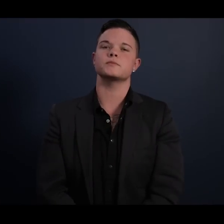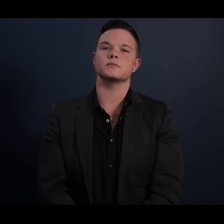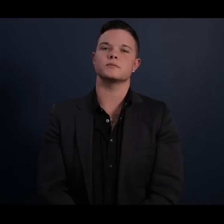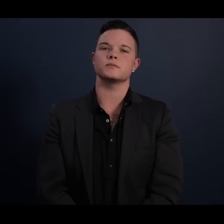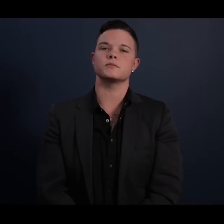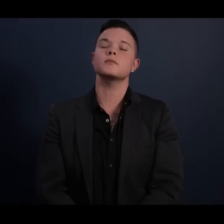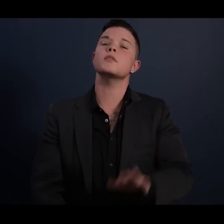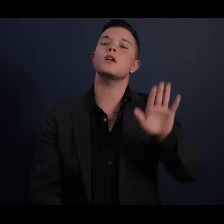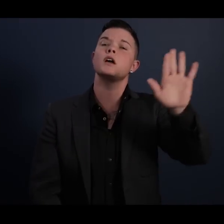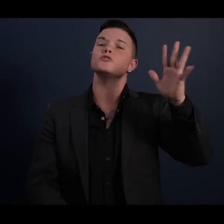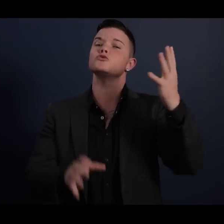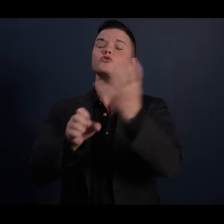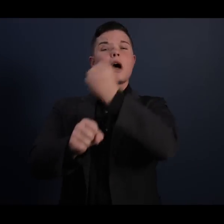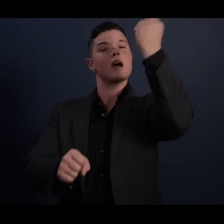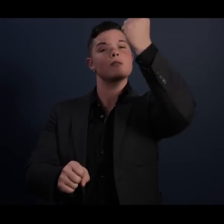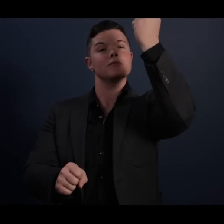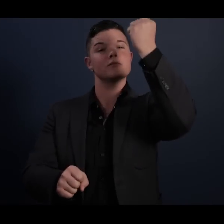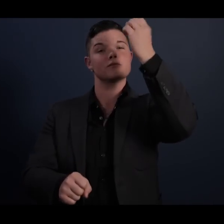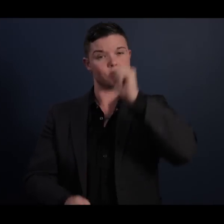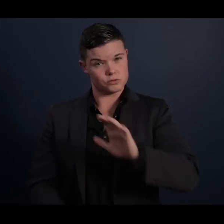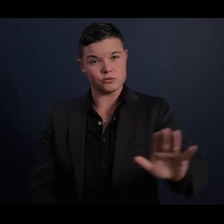His triumph was your triumph.